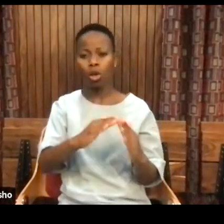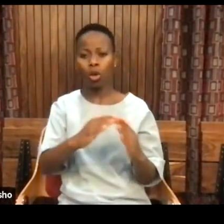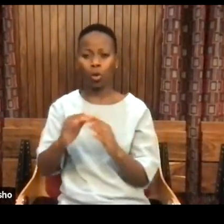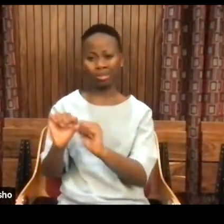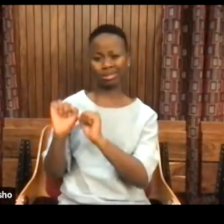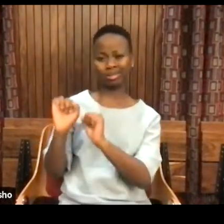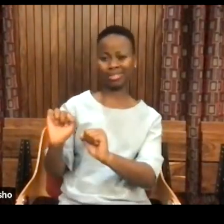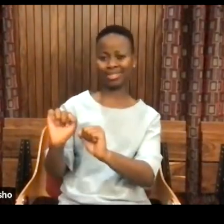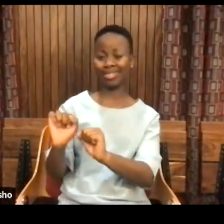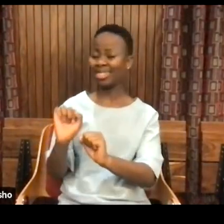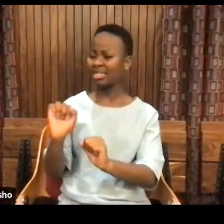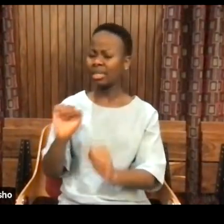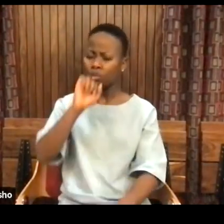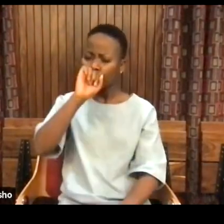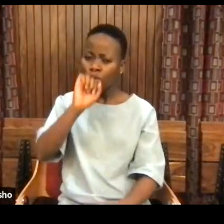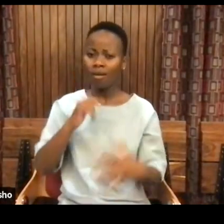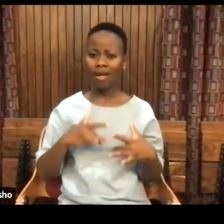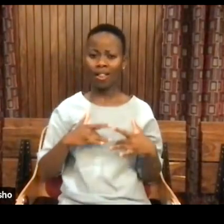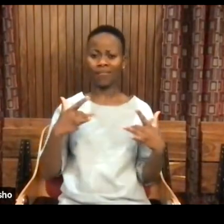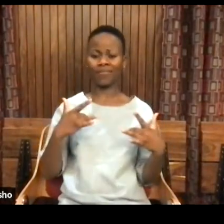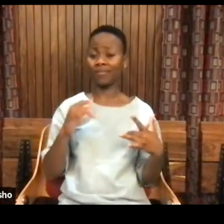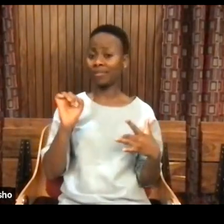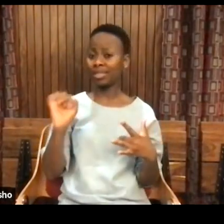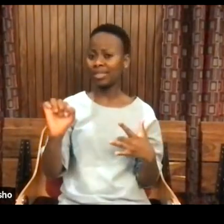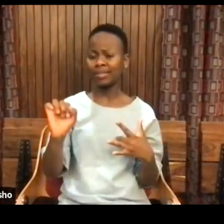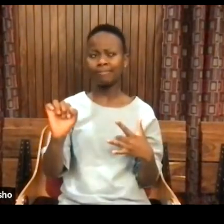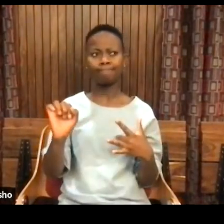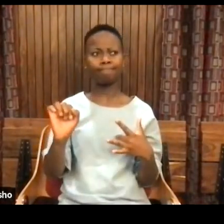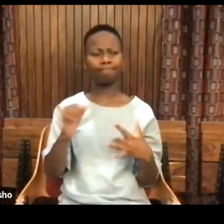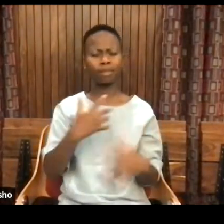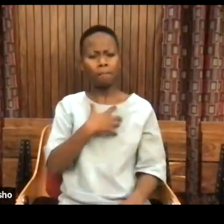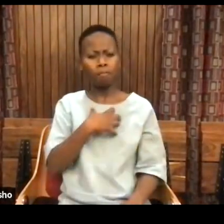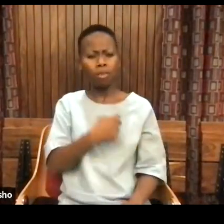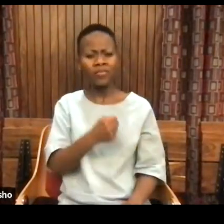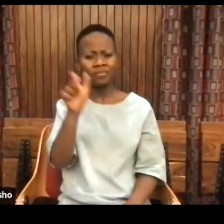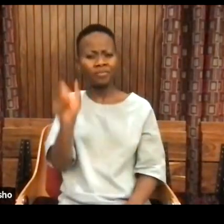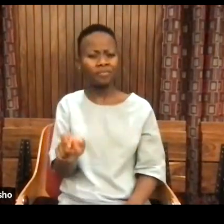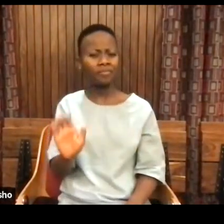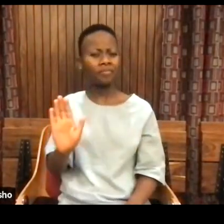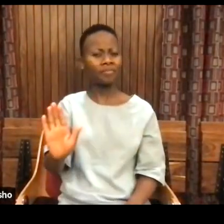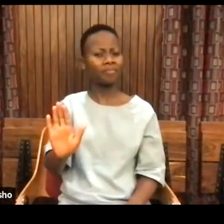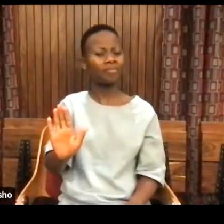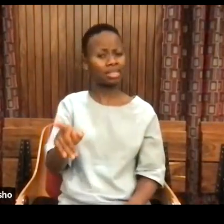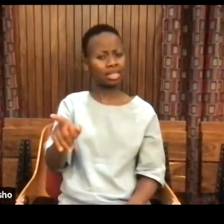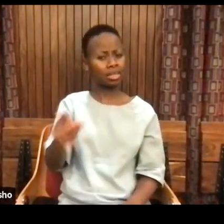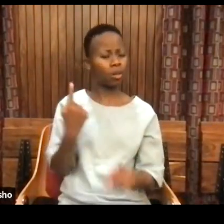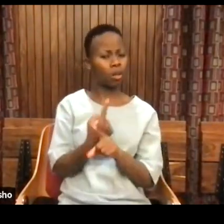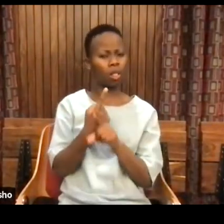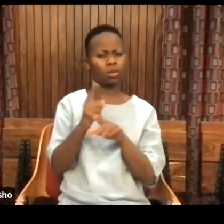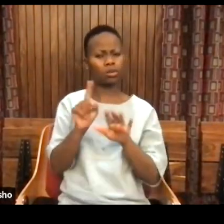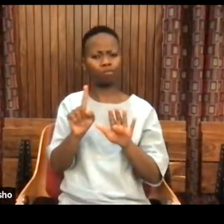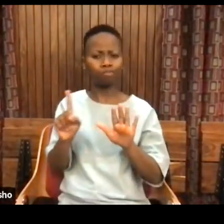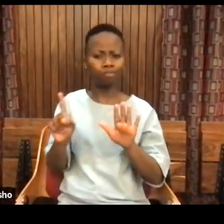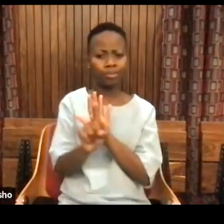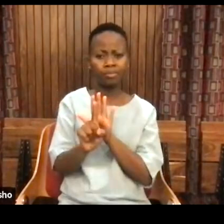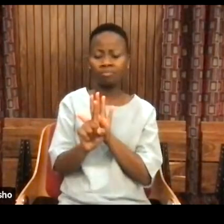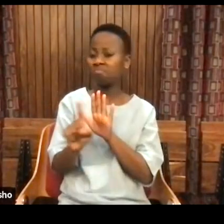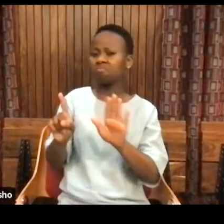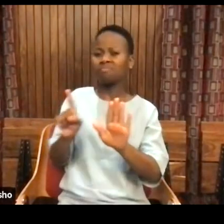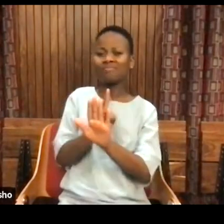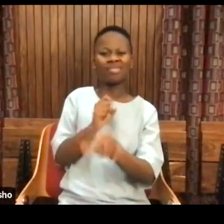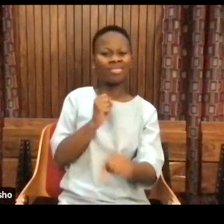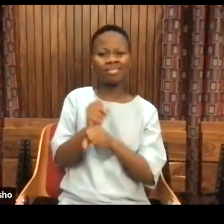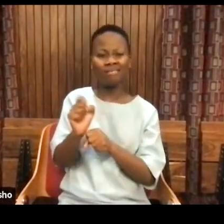life, his love and his courage, the way in which he would stand out and just